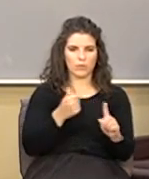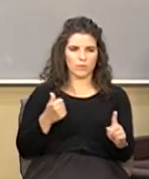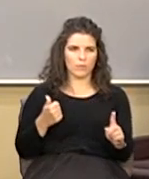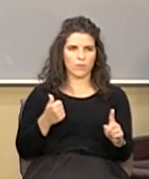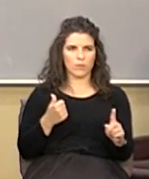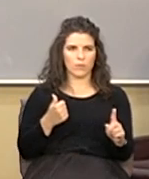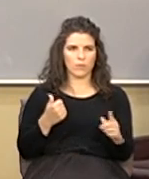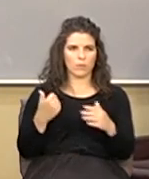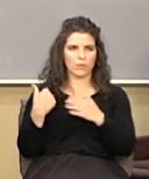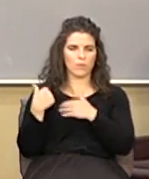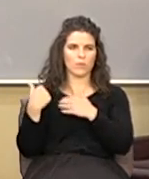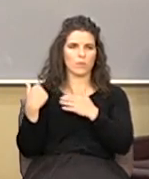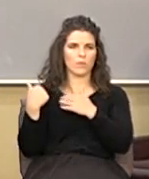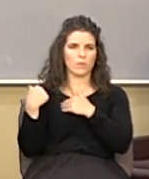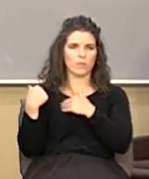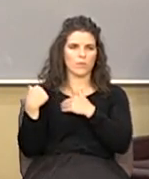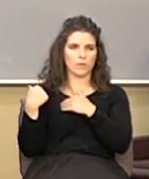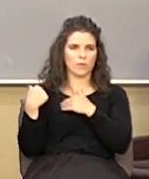responsibility